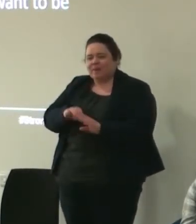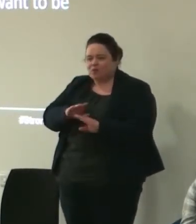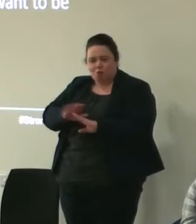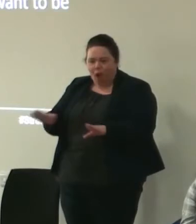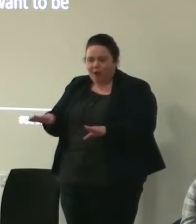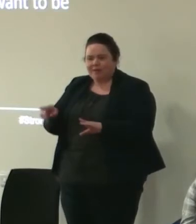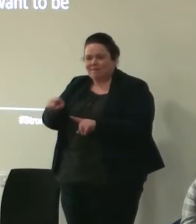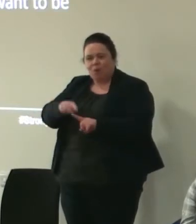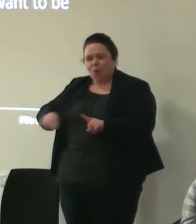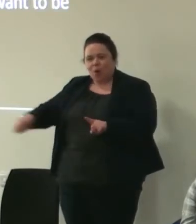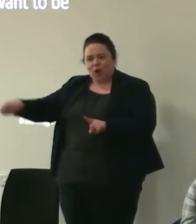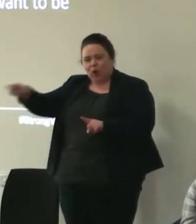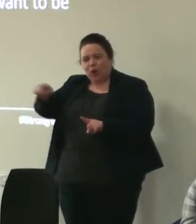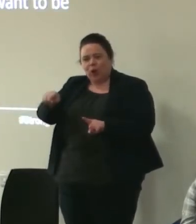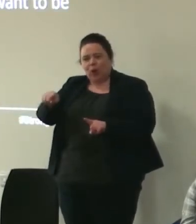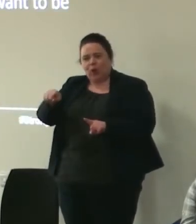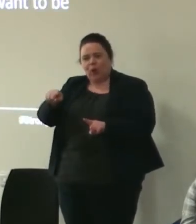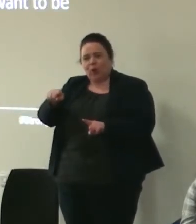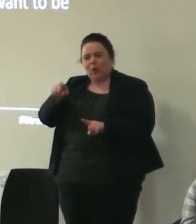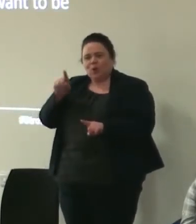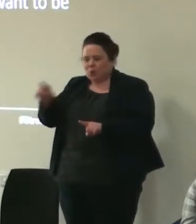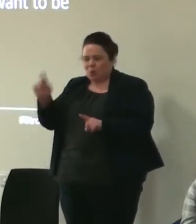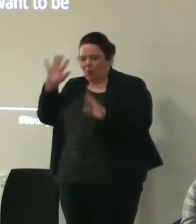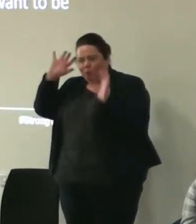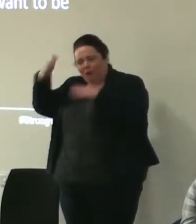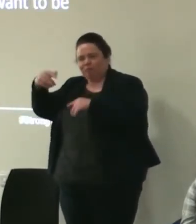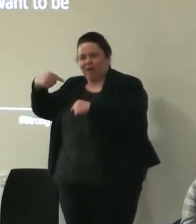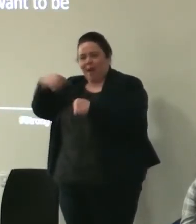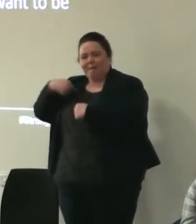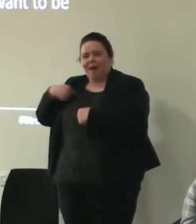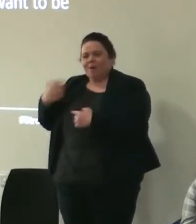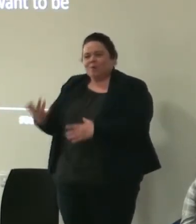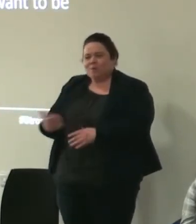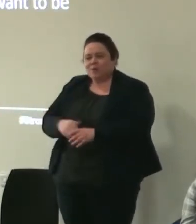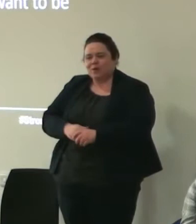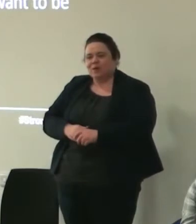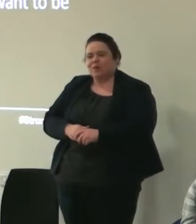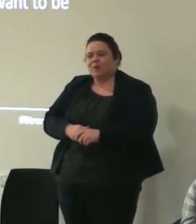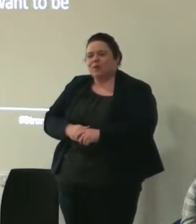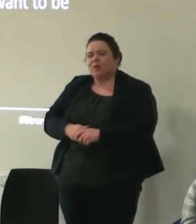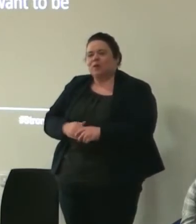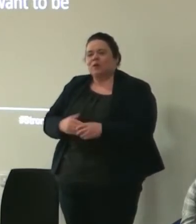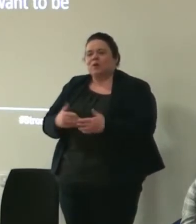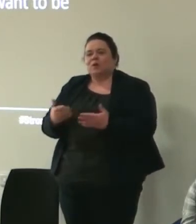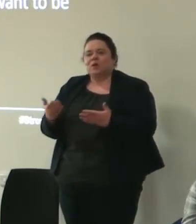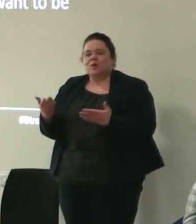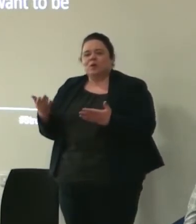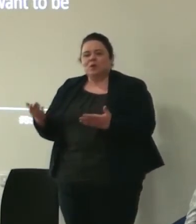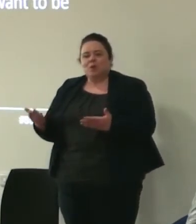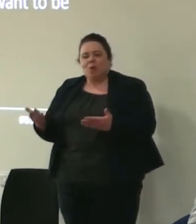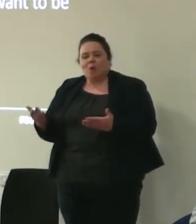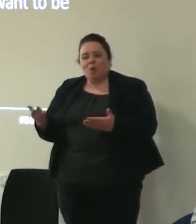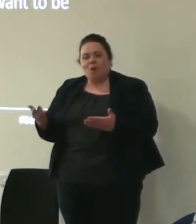worry about you know so when you're thinking